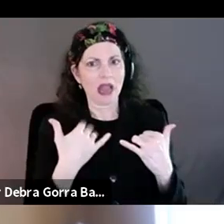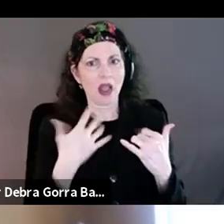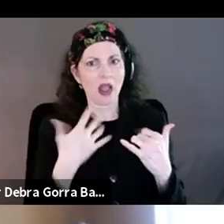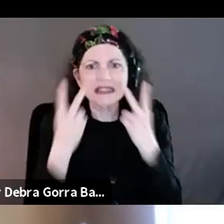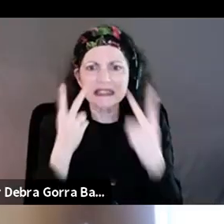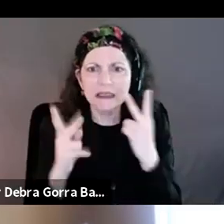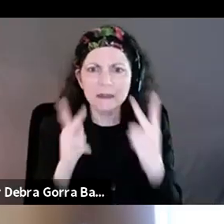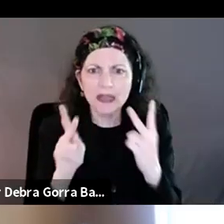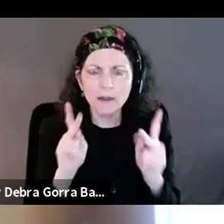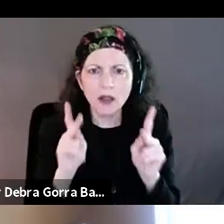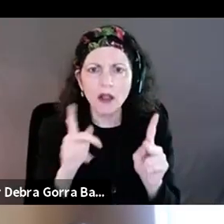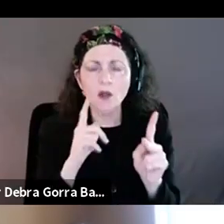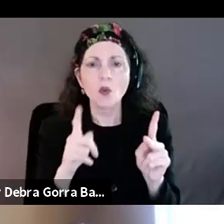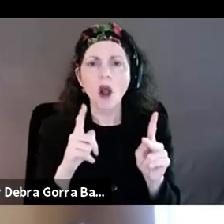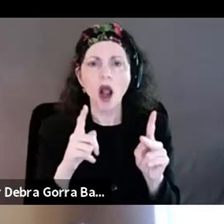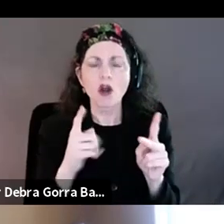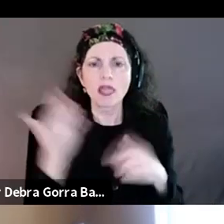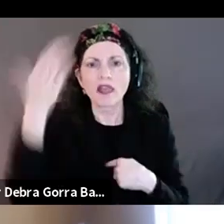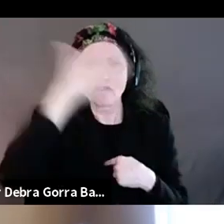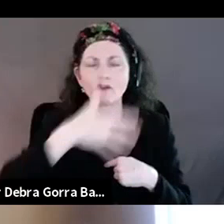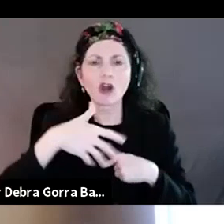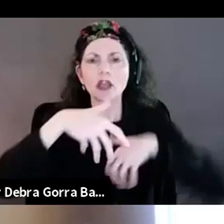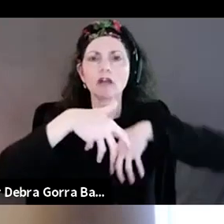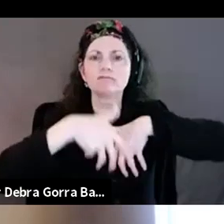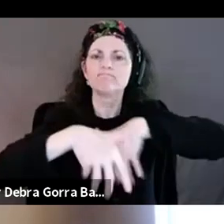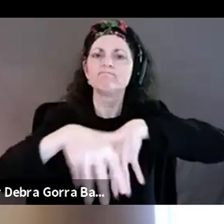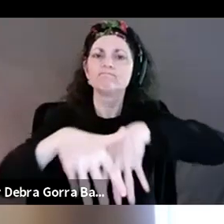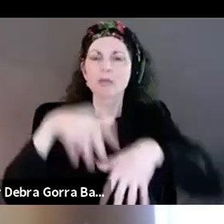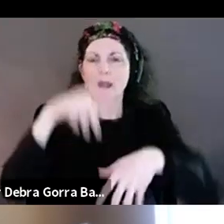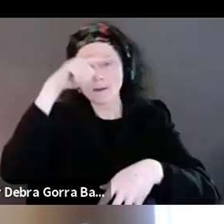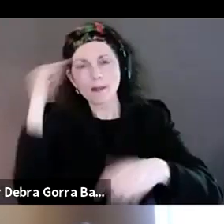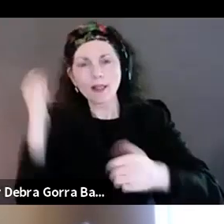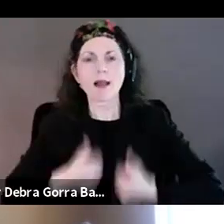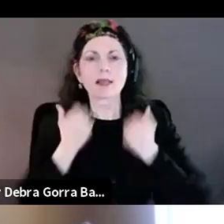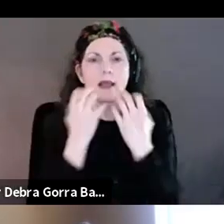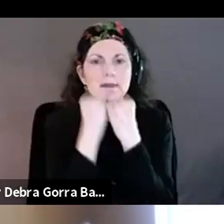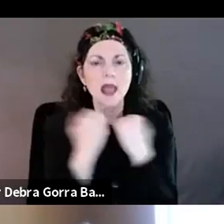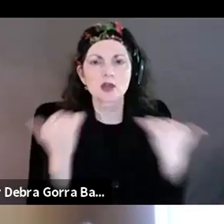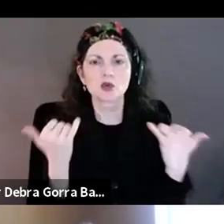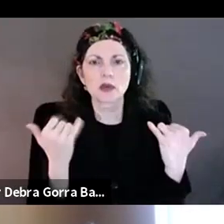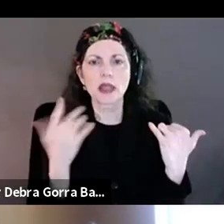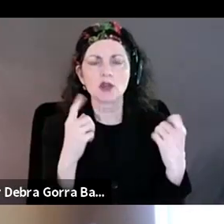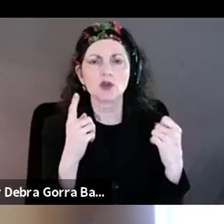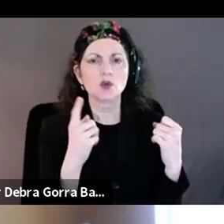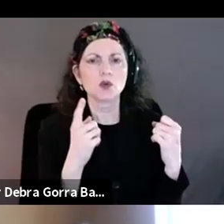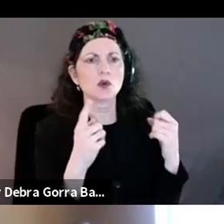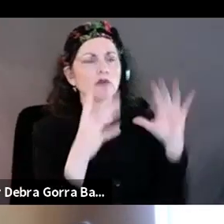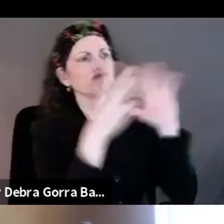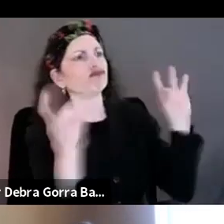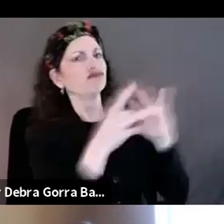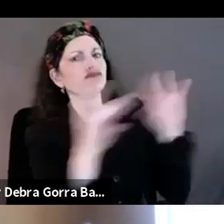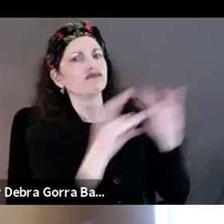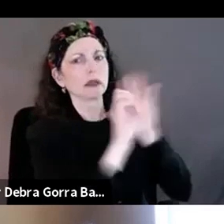lines of the Black Lives Matter protests today, sort of, um, calling up some of the examples. Like, you know, the Black Panthers bringing